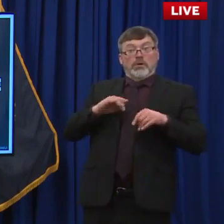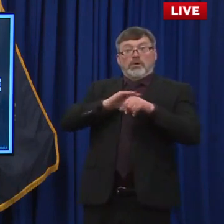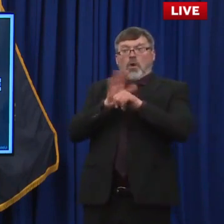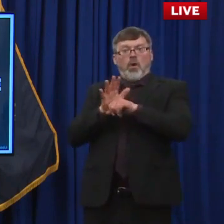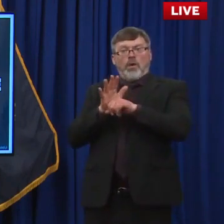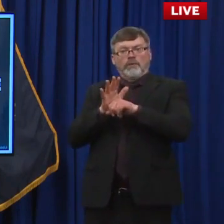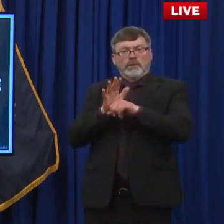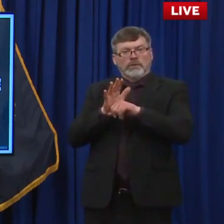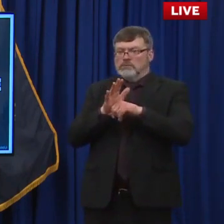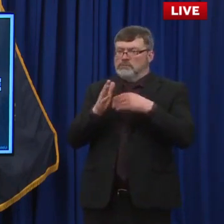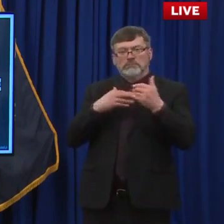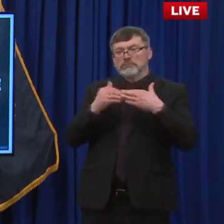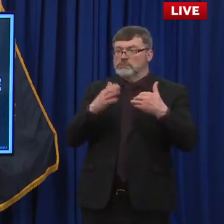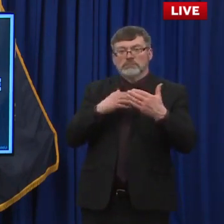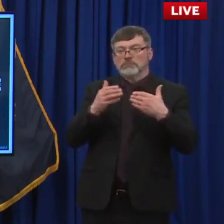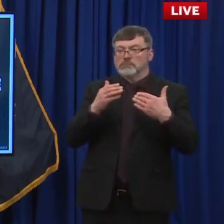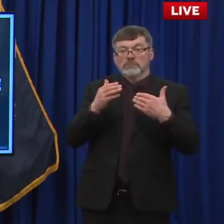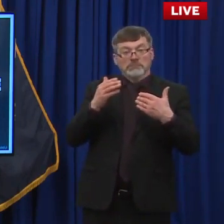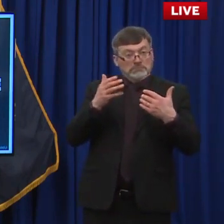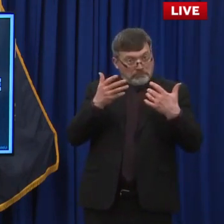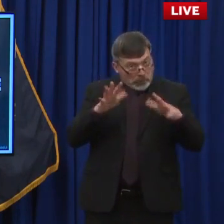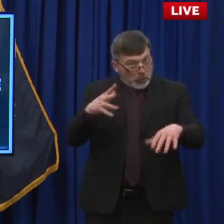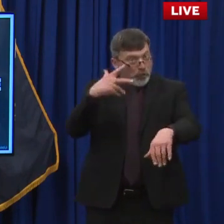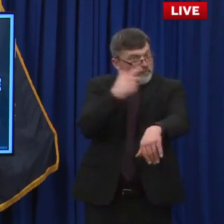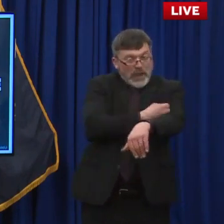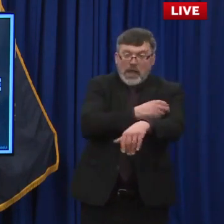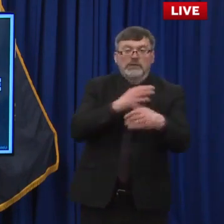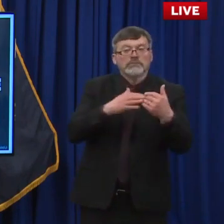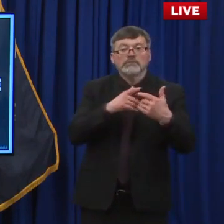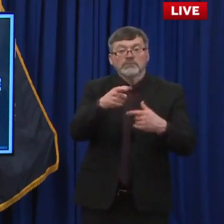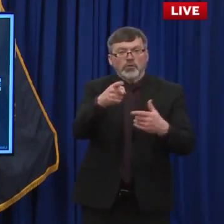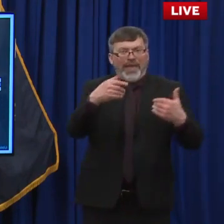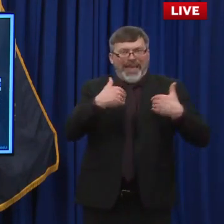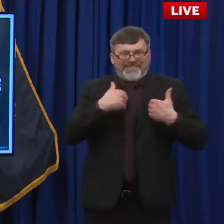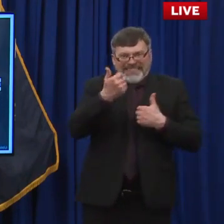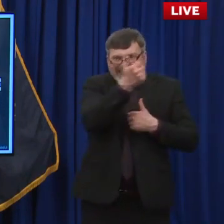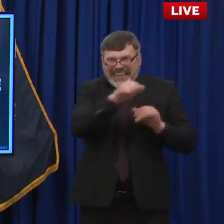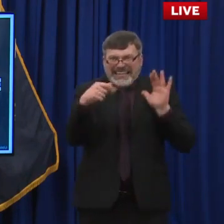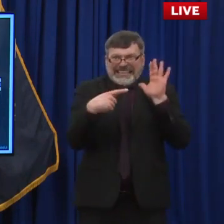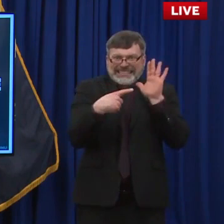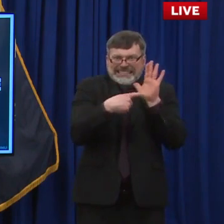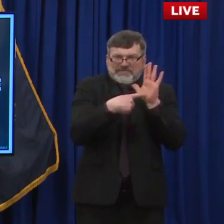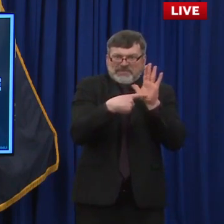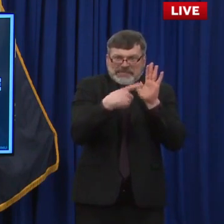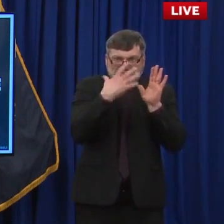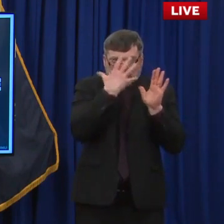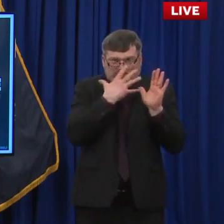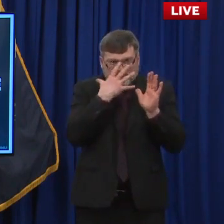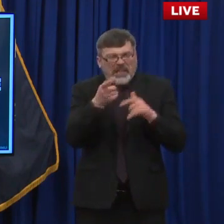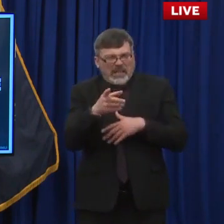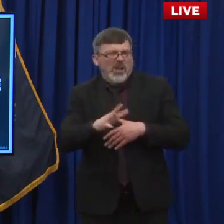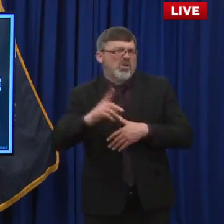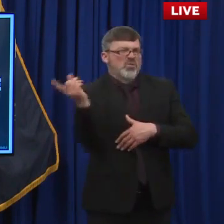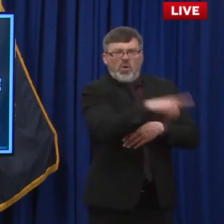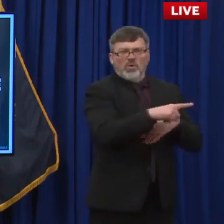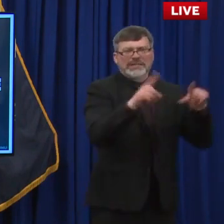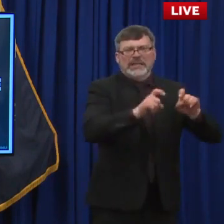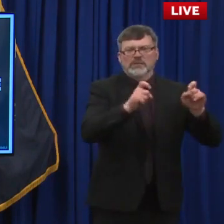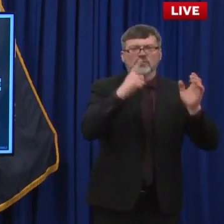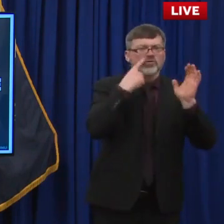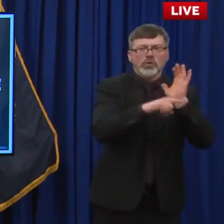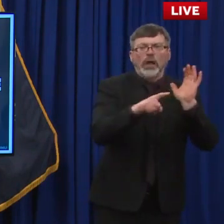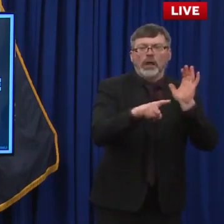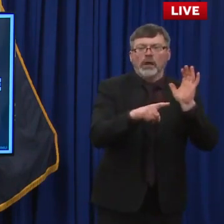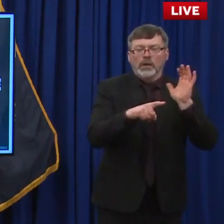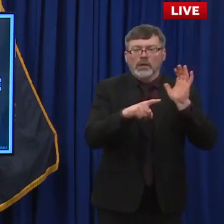they have immunity from vaccination, uh, people that are symptomatic should still seek out testing, uh, as one of the ways to identify transmission in our